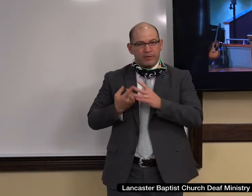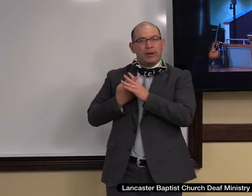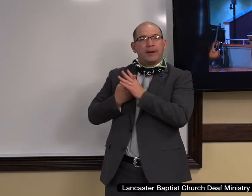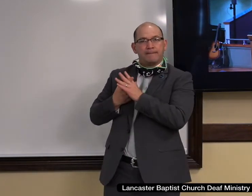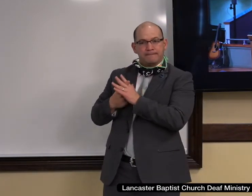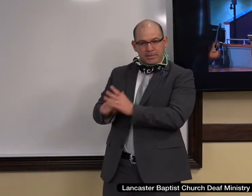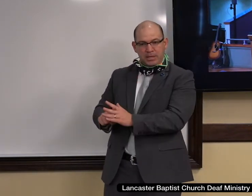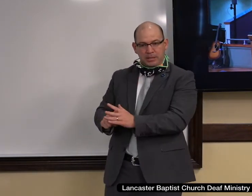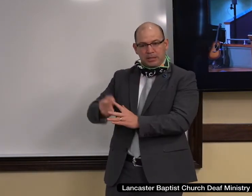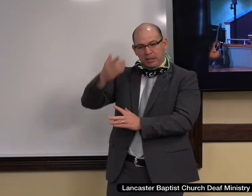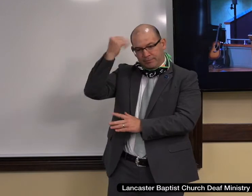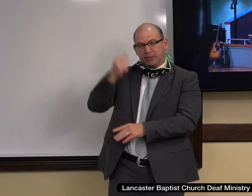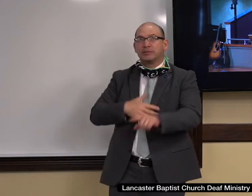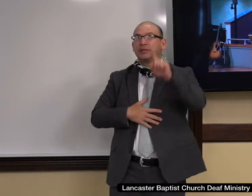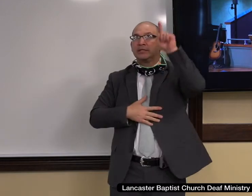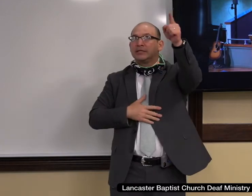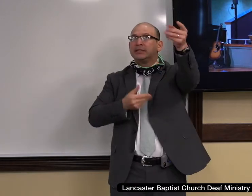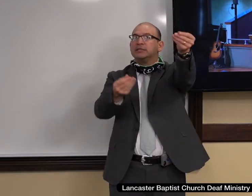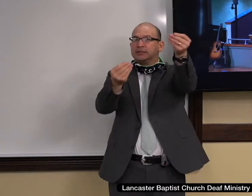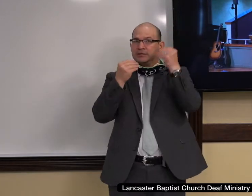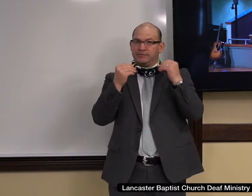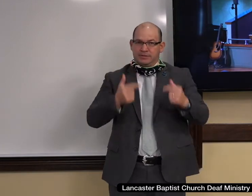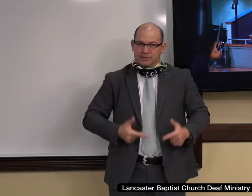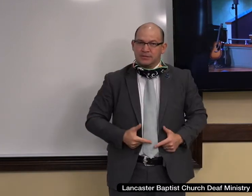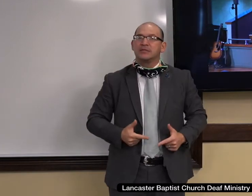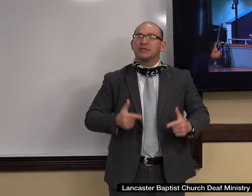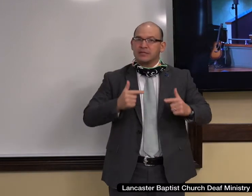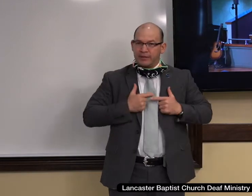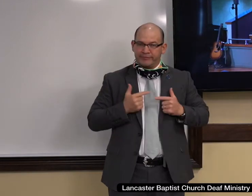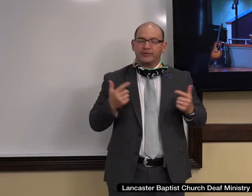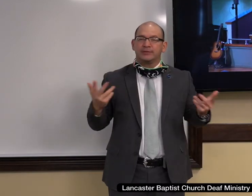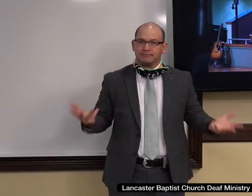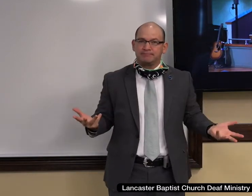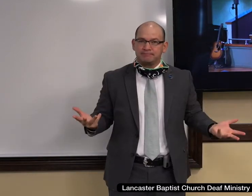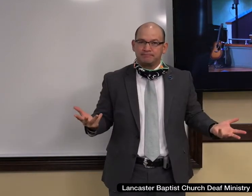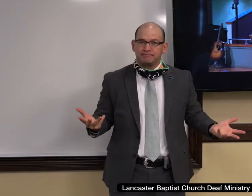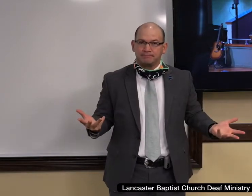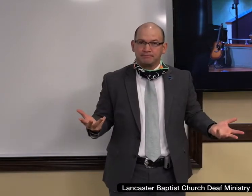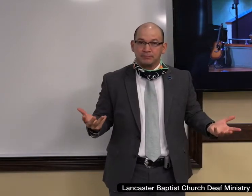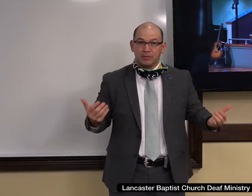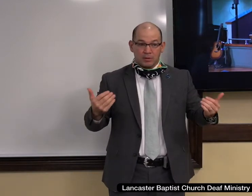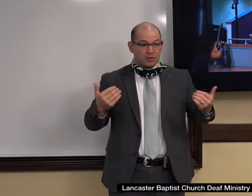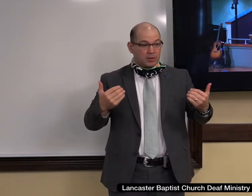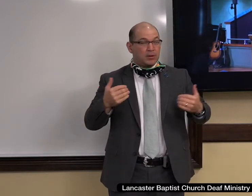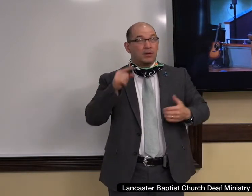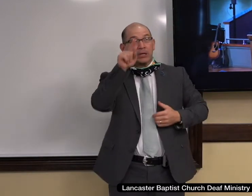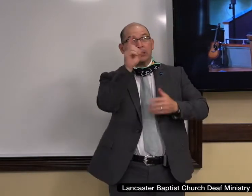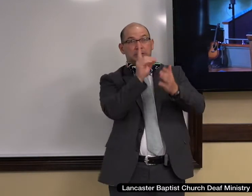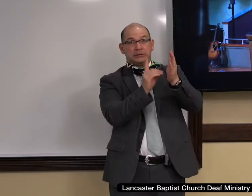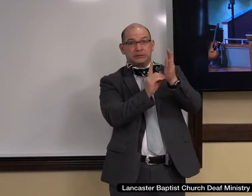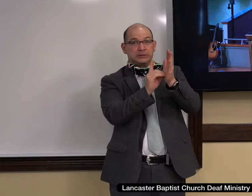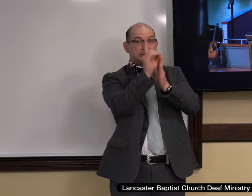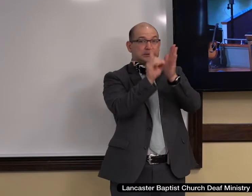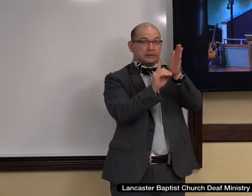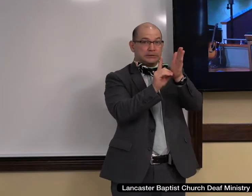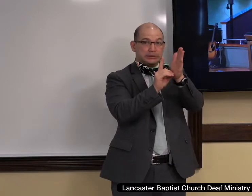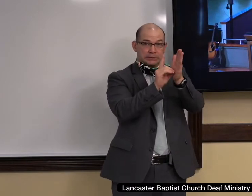beginner. Someone that brought us into existence. We have a design physically and that is because